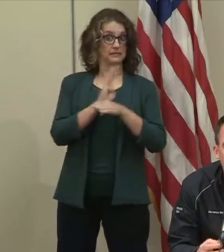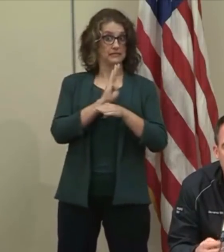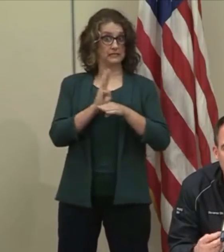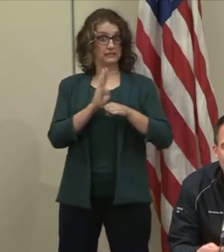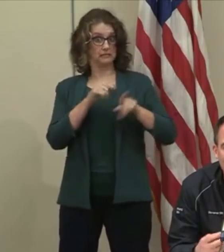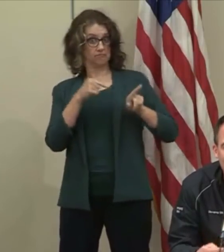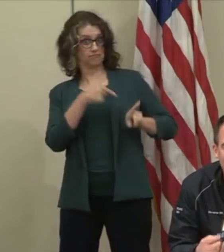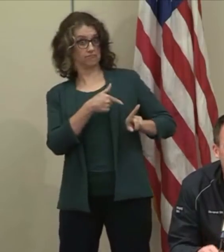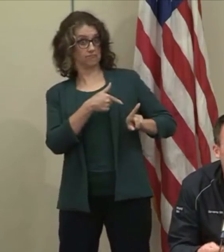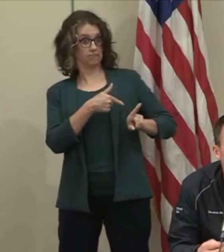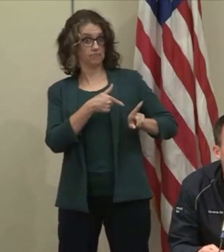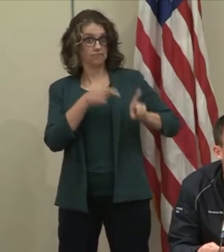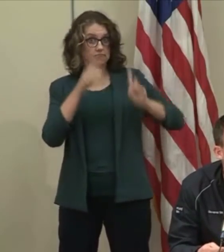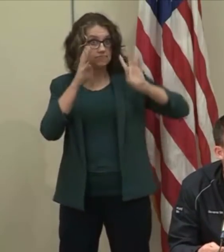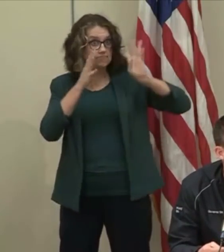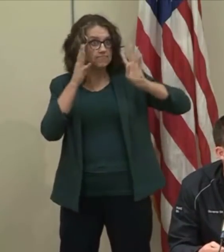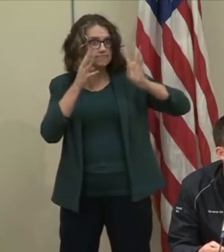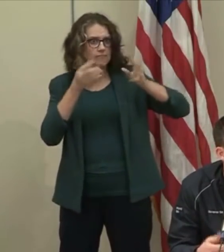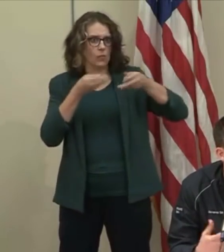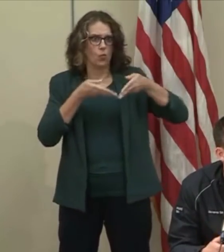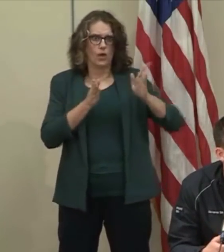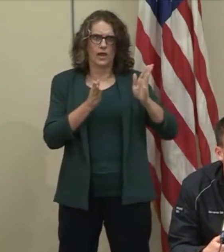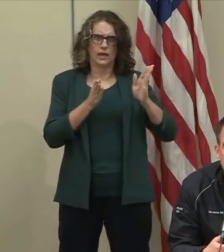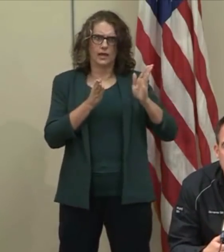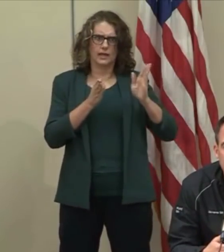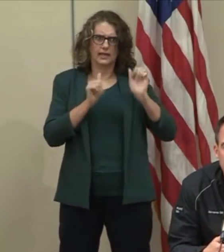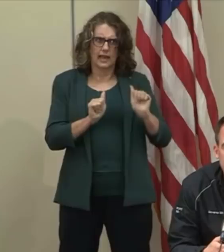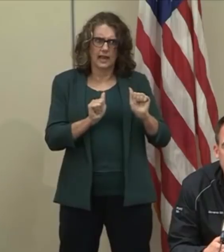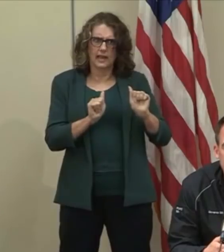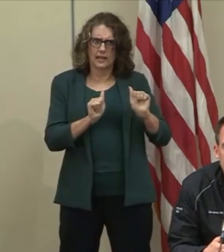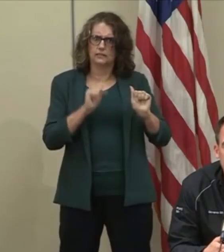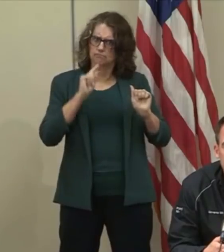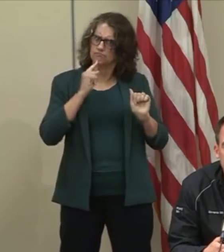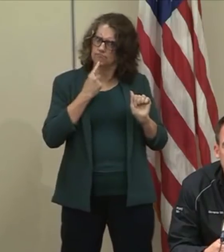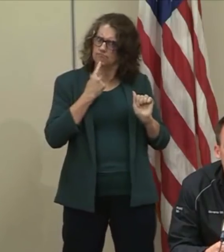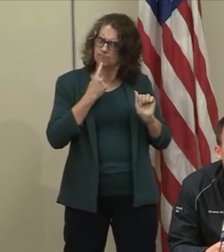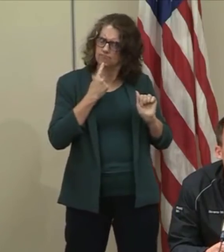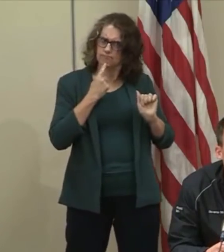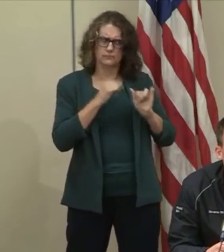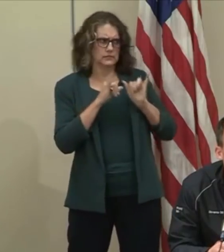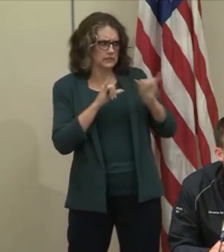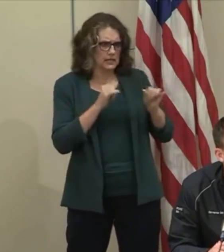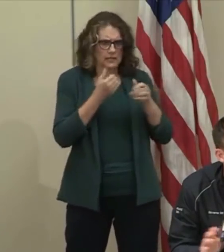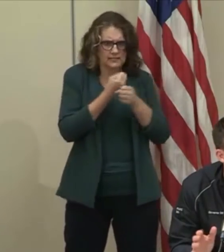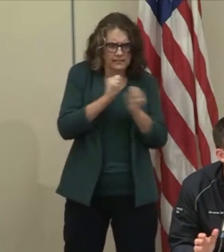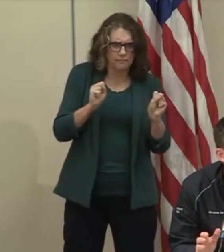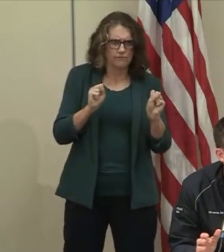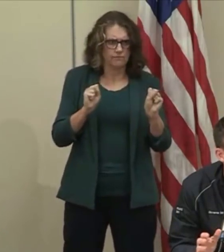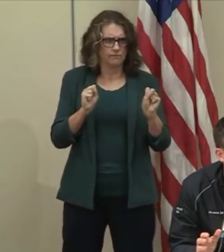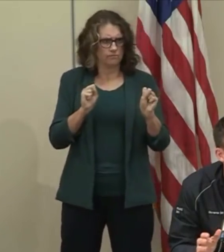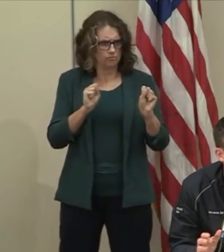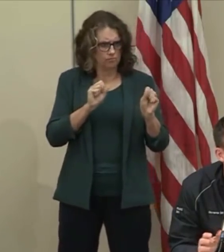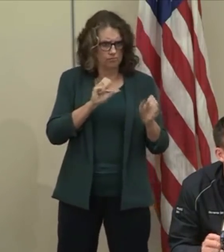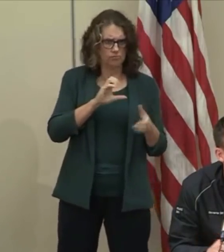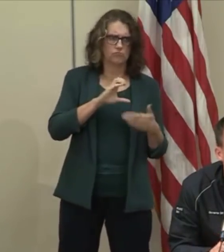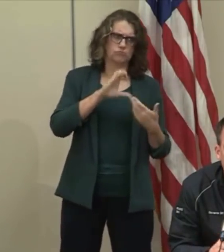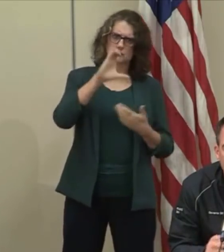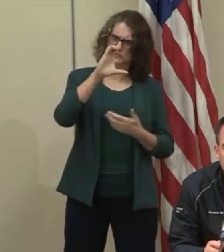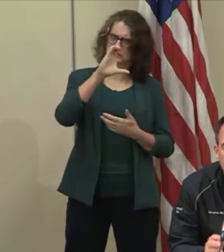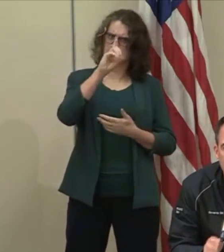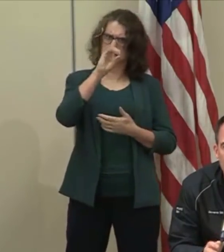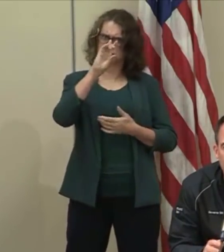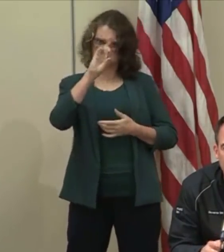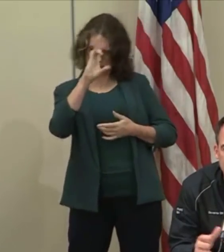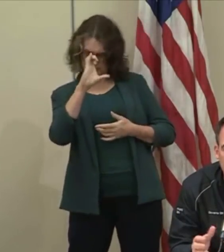Oklahomans are taking this seriously. The recommendations from the CDC, I'm hearing from all over the state, we are